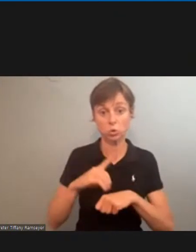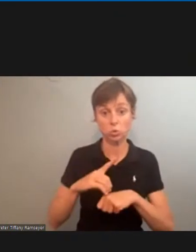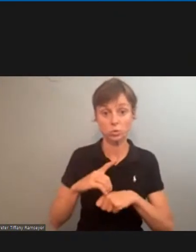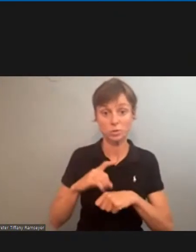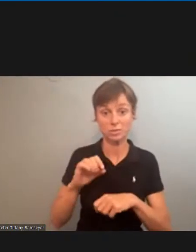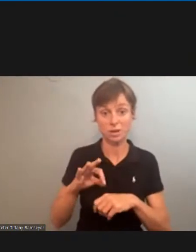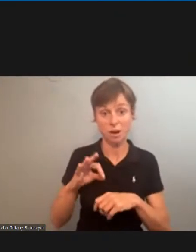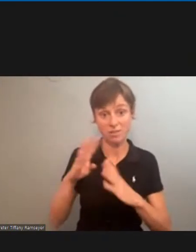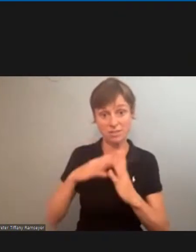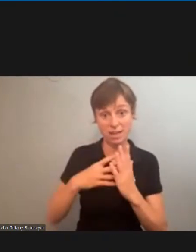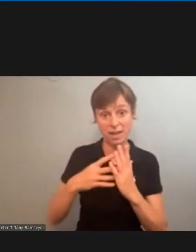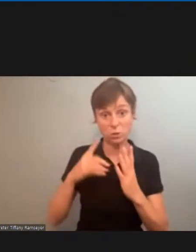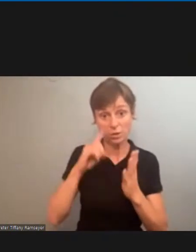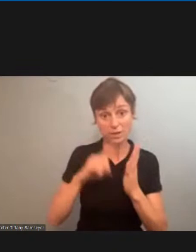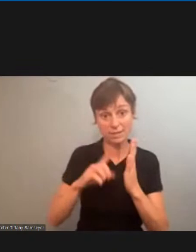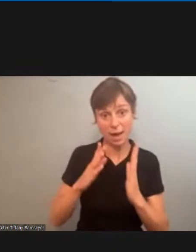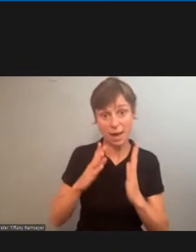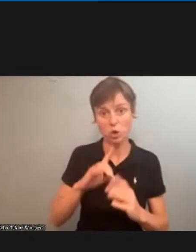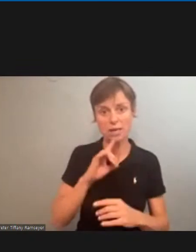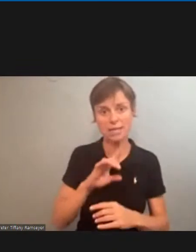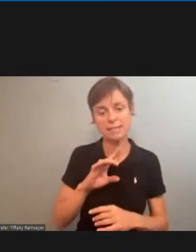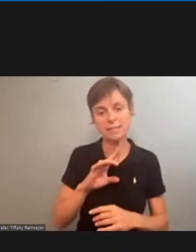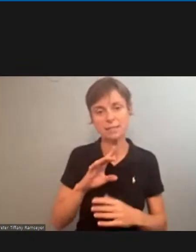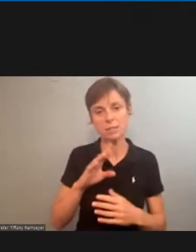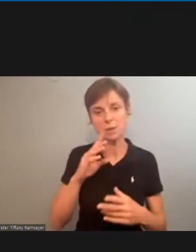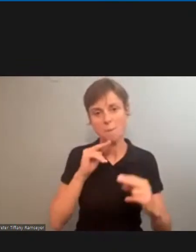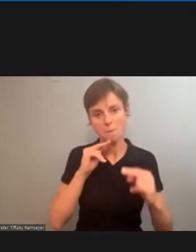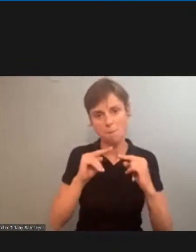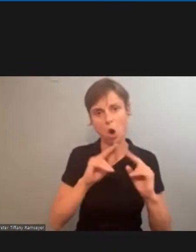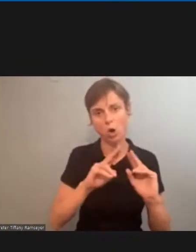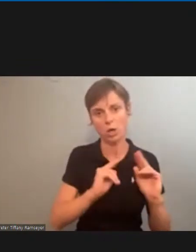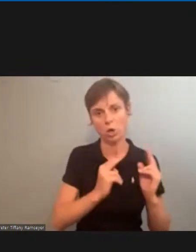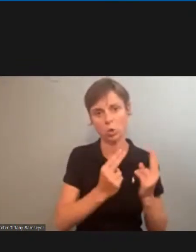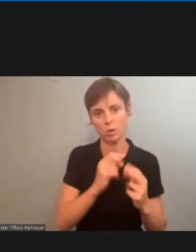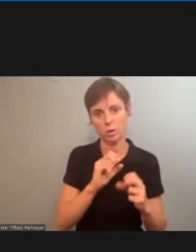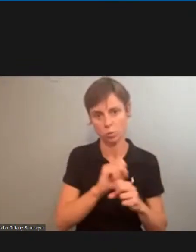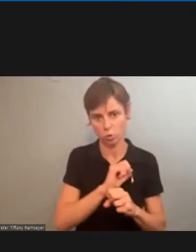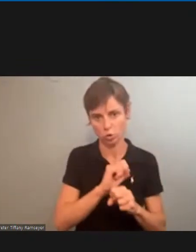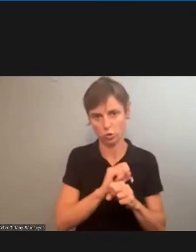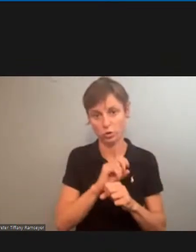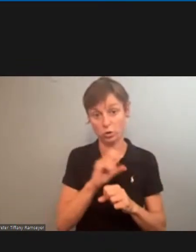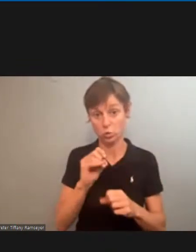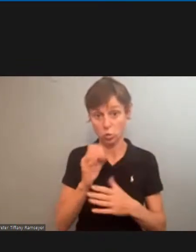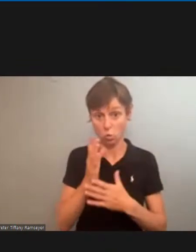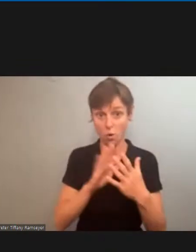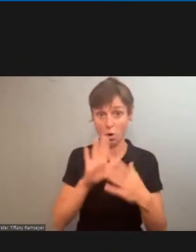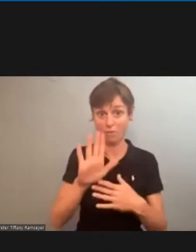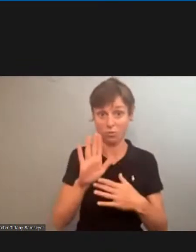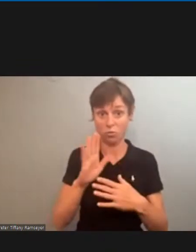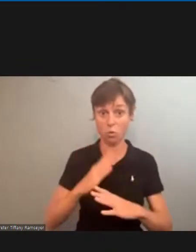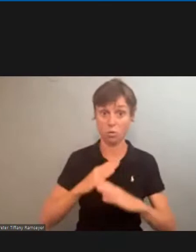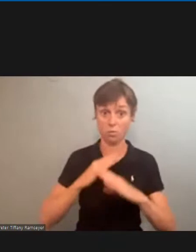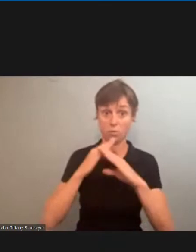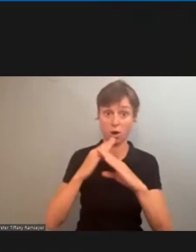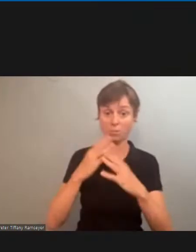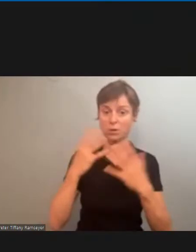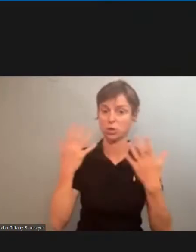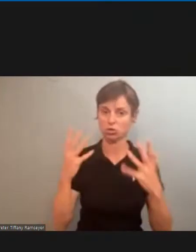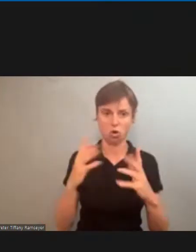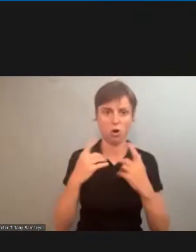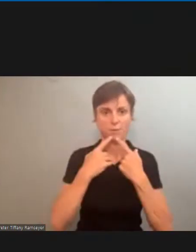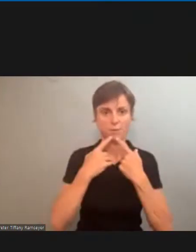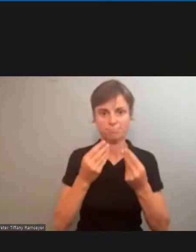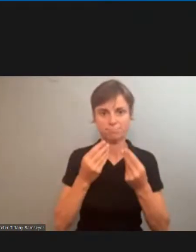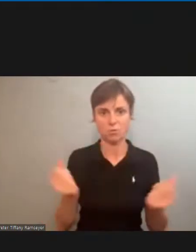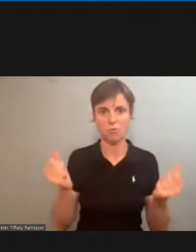scheduled examiner is bargaining unit work. So part of your hurdle has already been accomplished